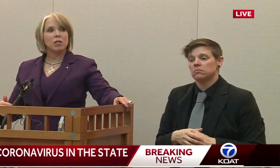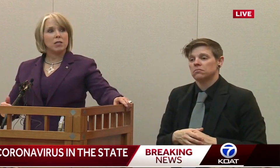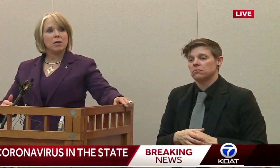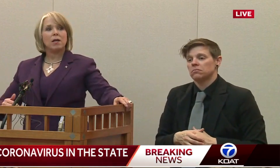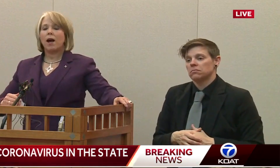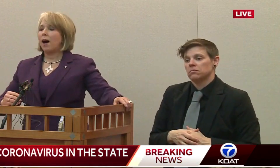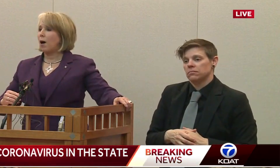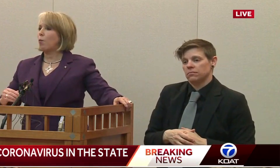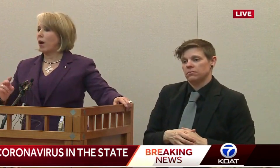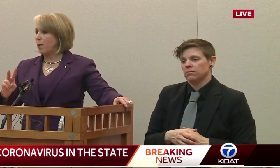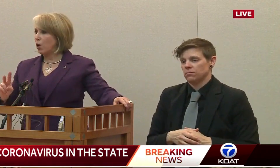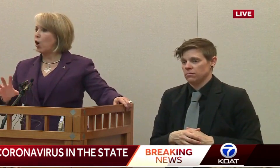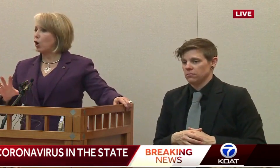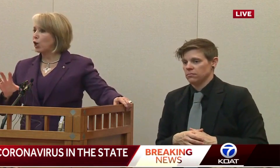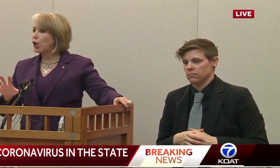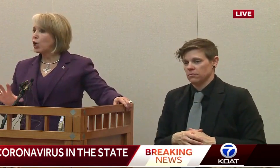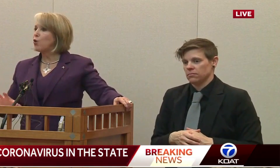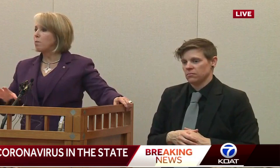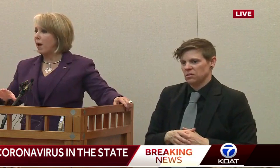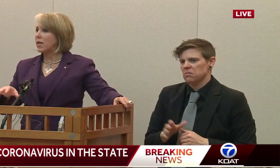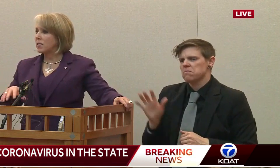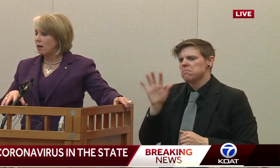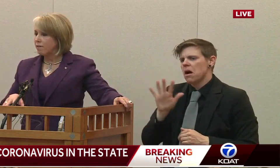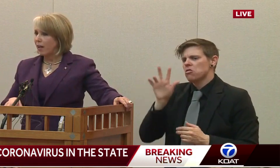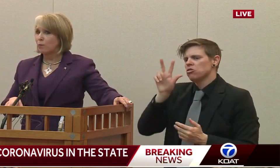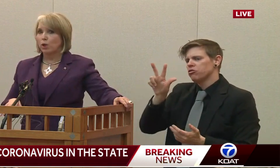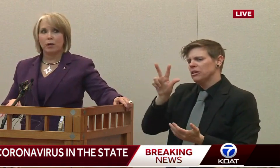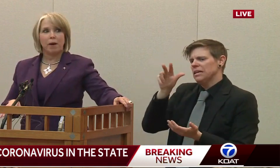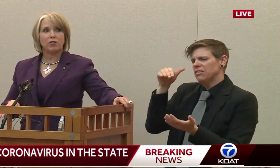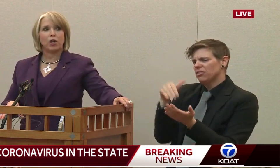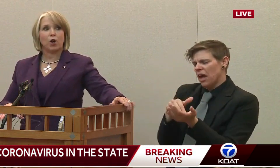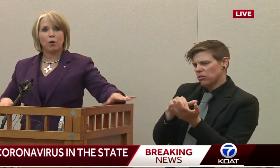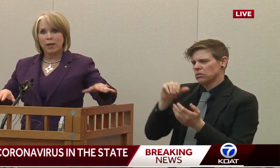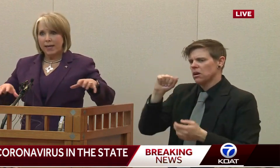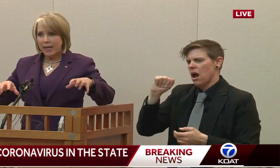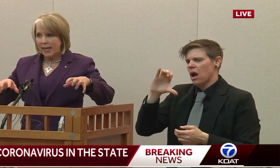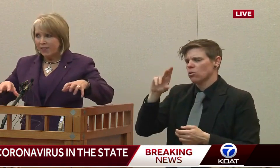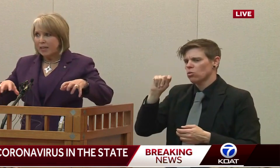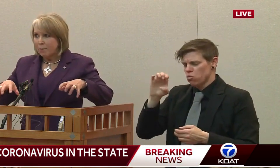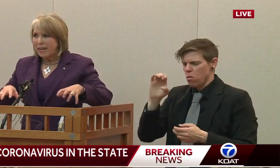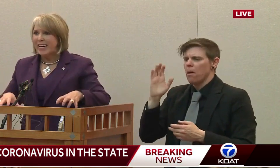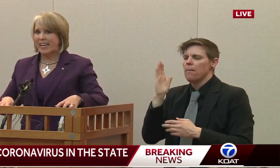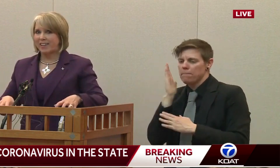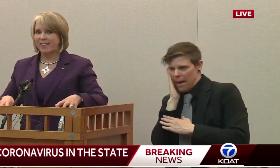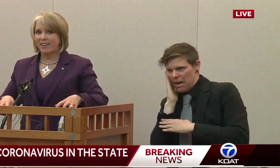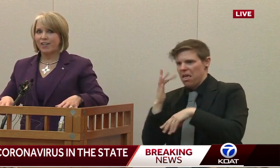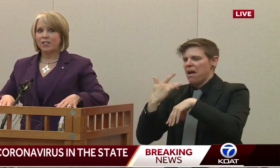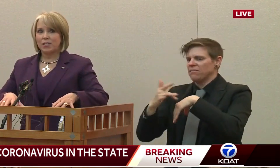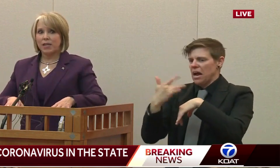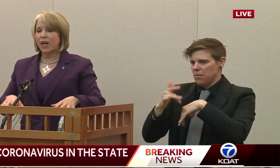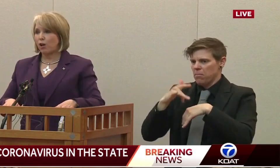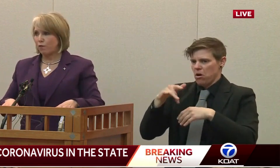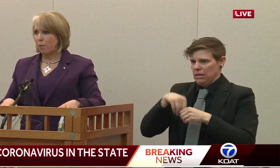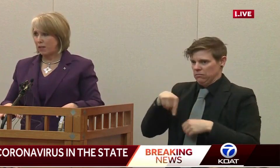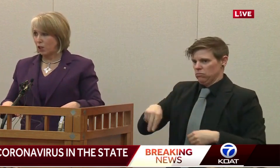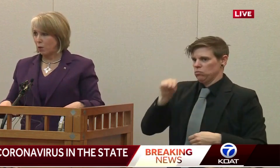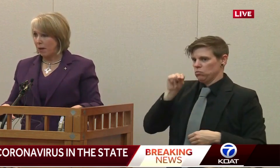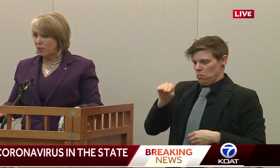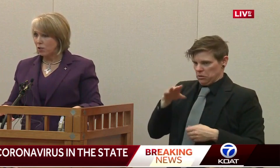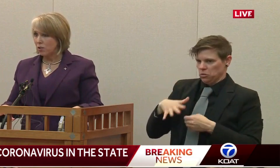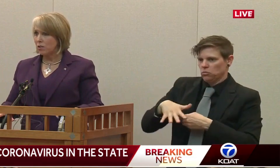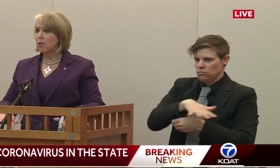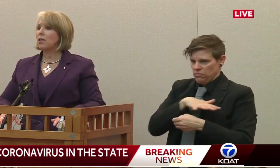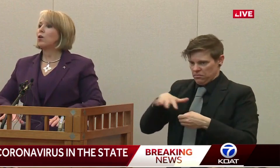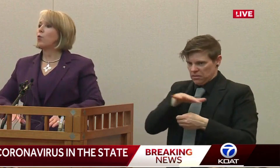,000, what I'm going to call acute beds available in New Mexico in the immediate to take care of New